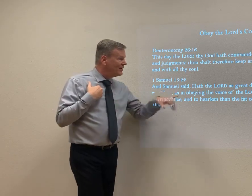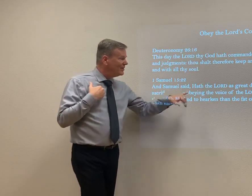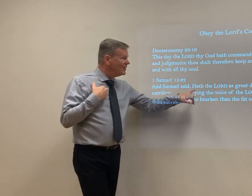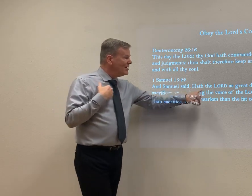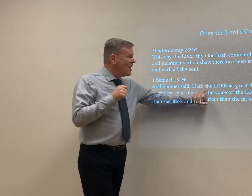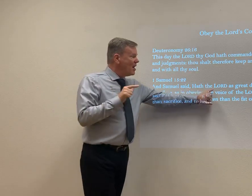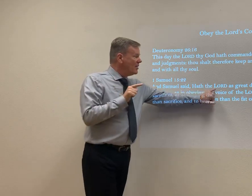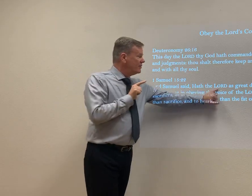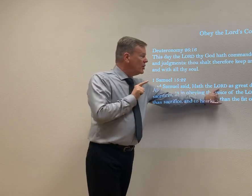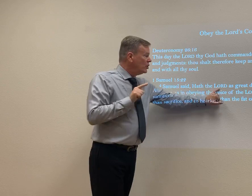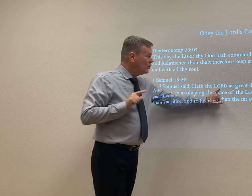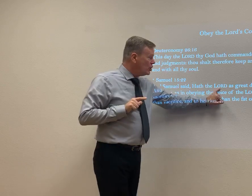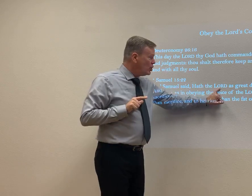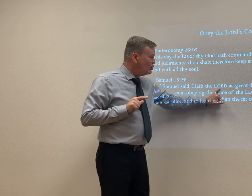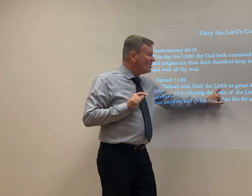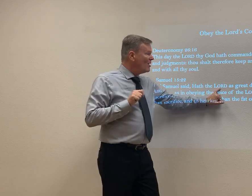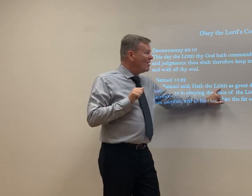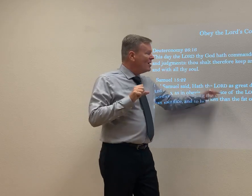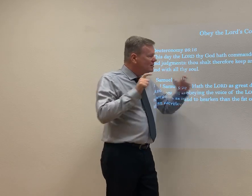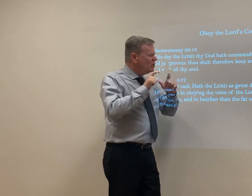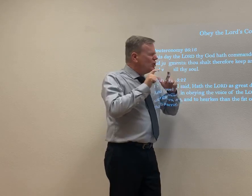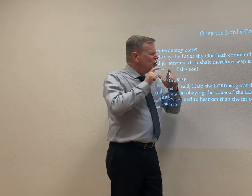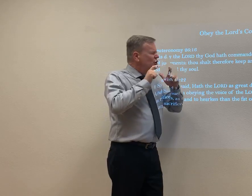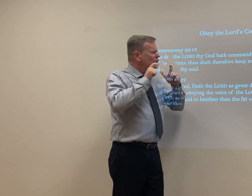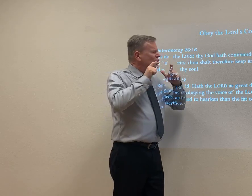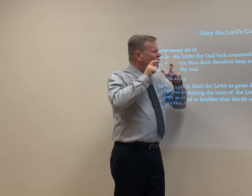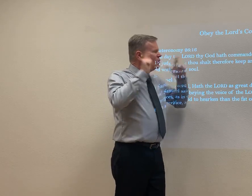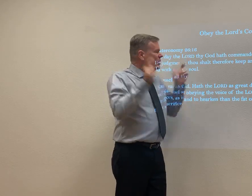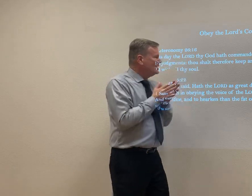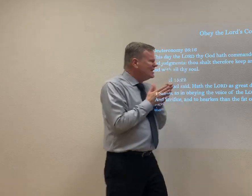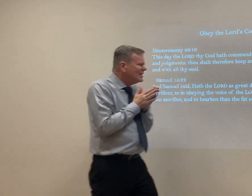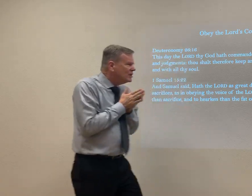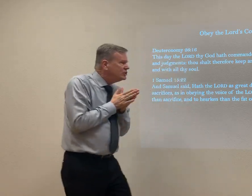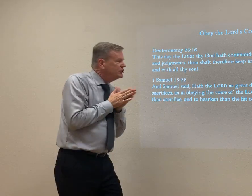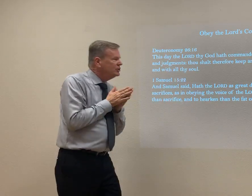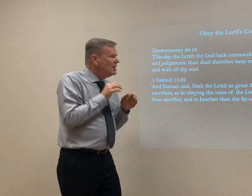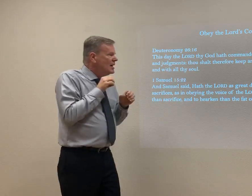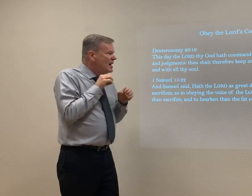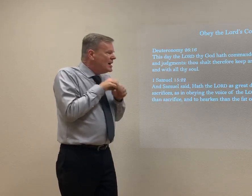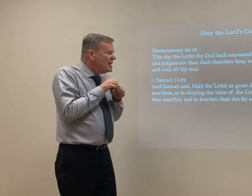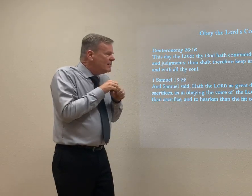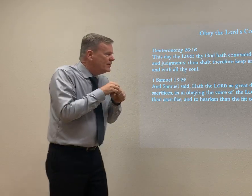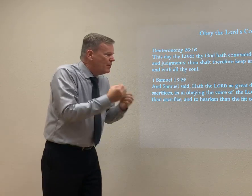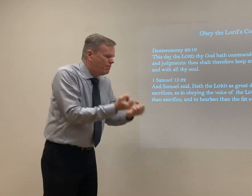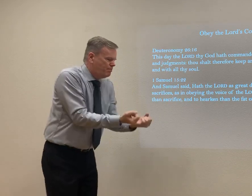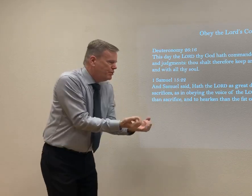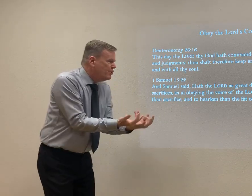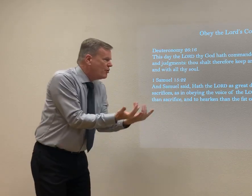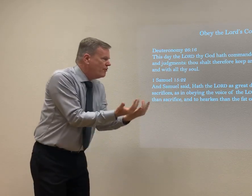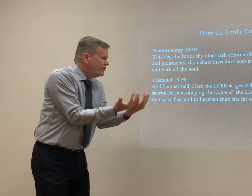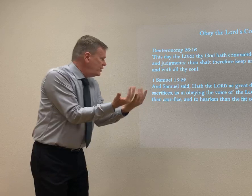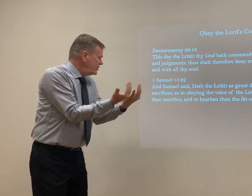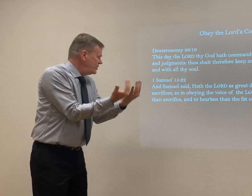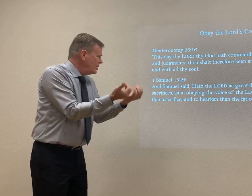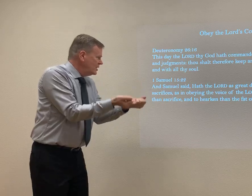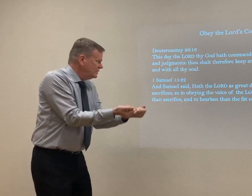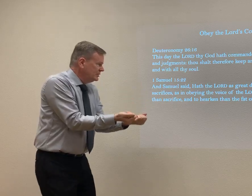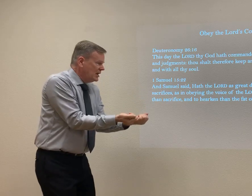hath the Lord as great delight in burnt offerings and